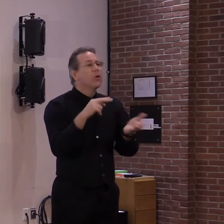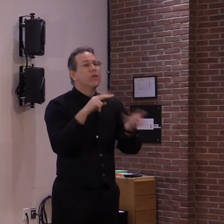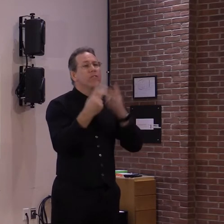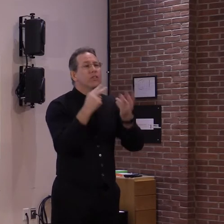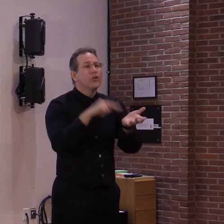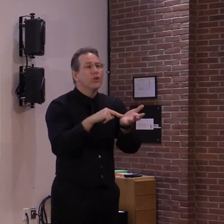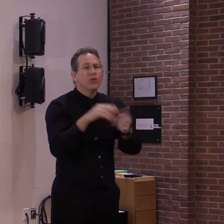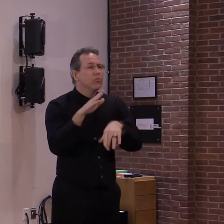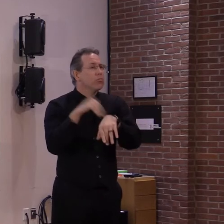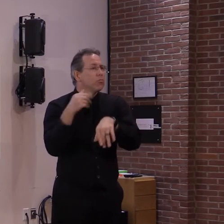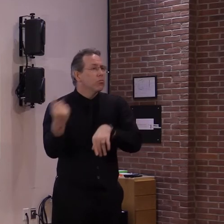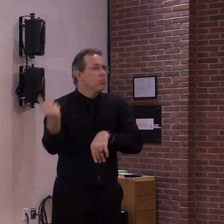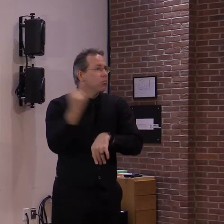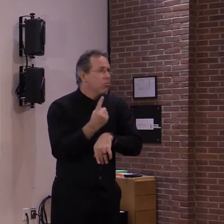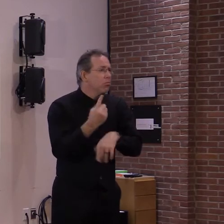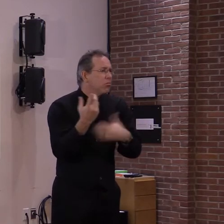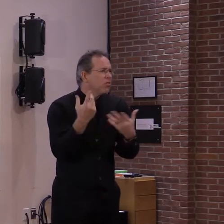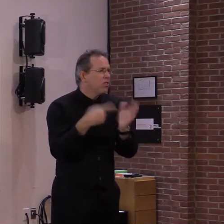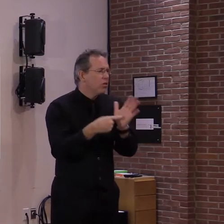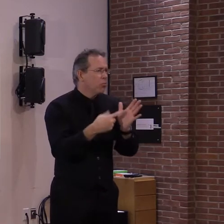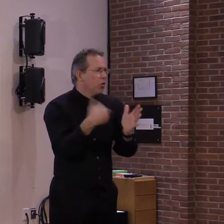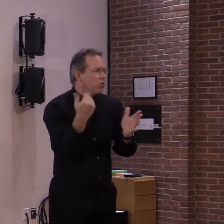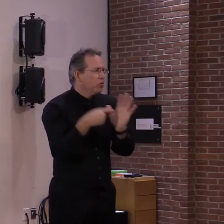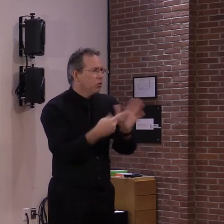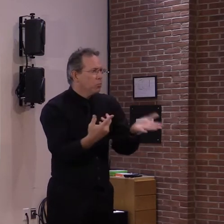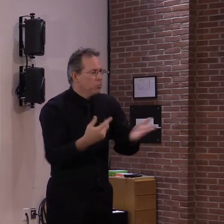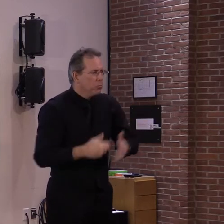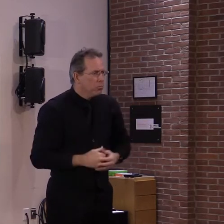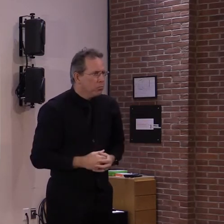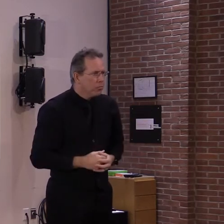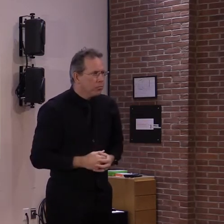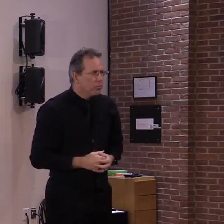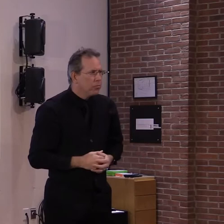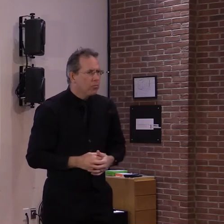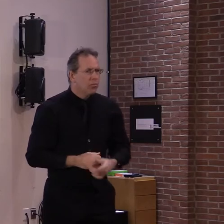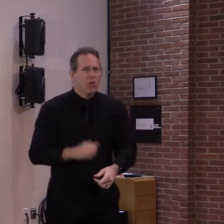Thank you very much. Kat, WCAS.